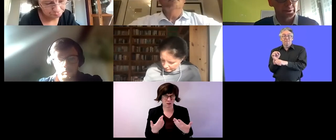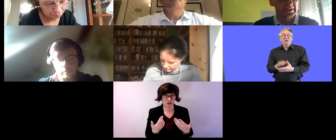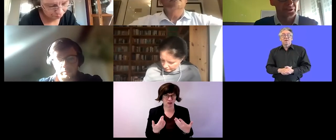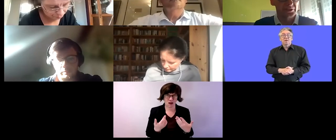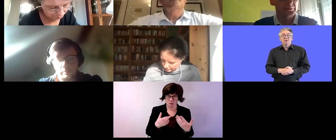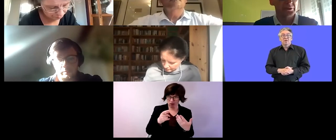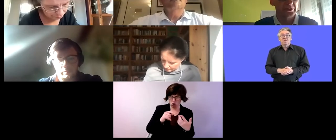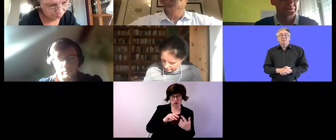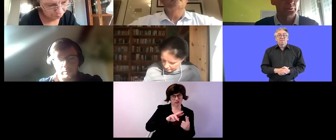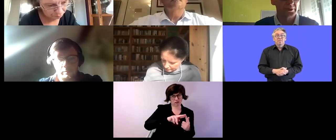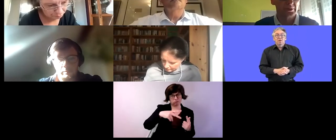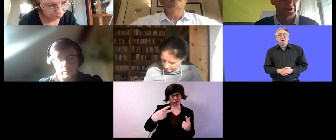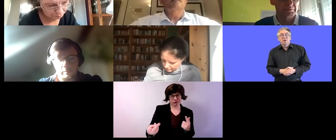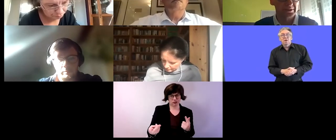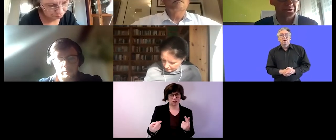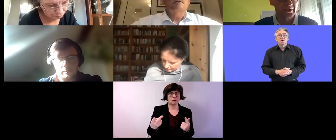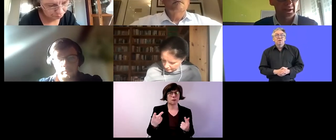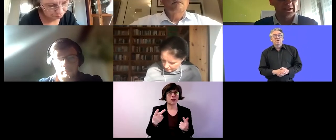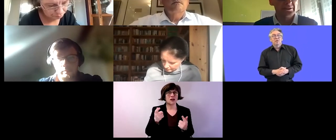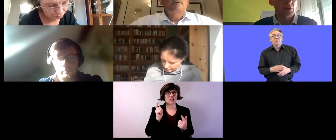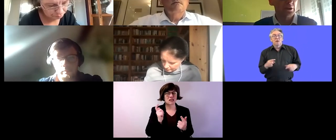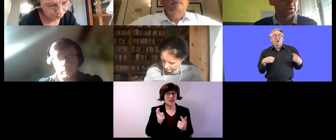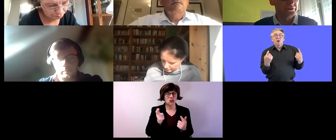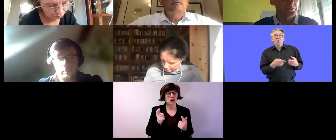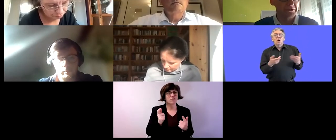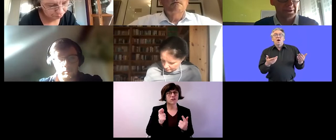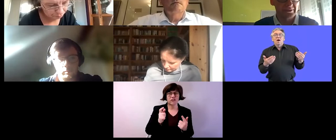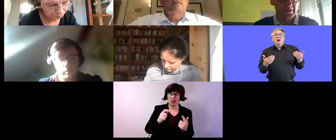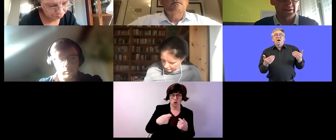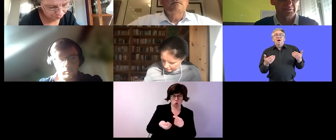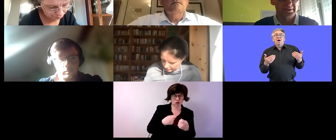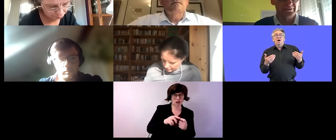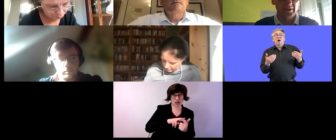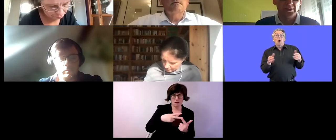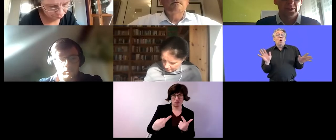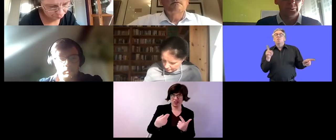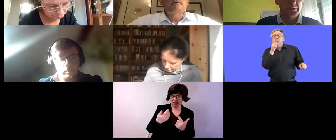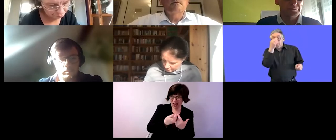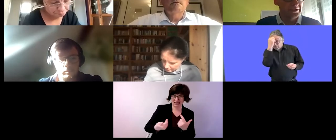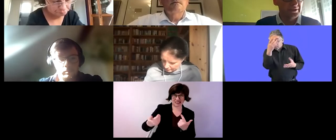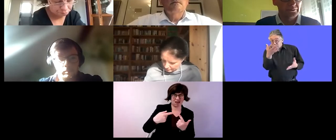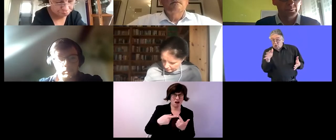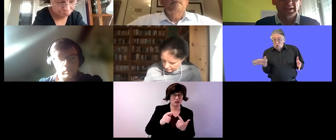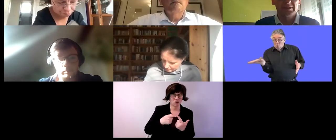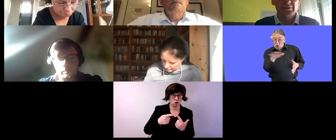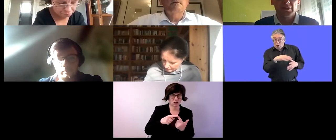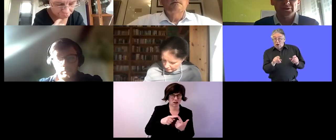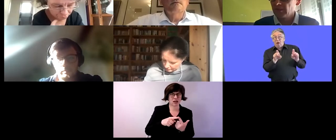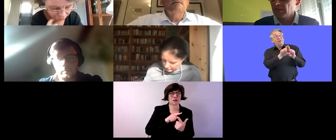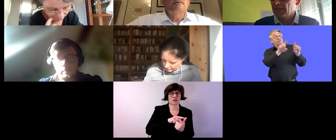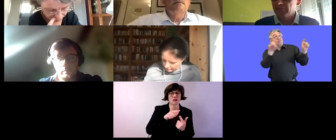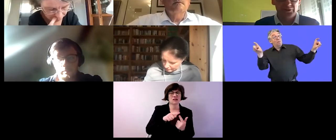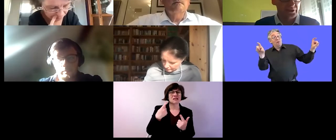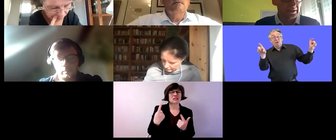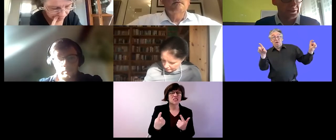have a new regulation and your custom work companies it are all not-for-profit uh companies which means that we cannot